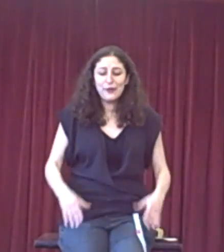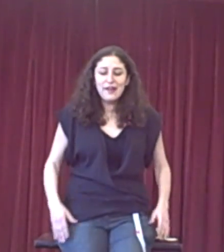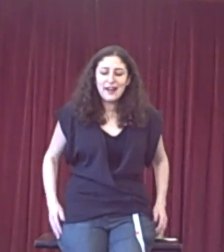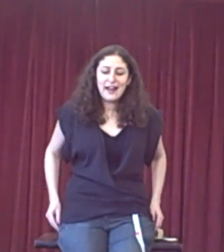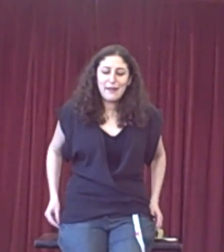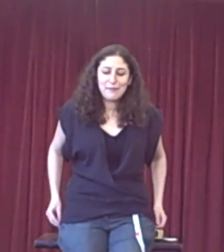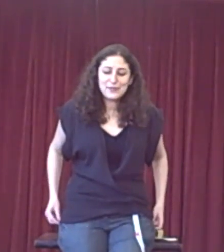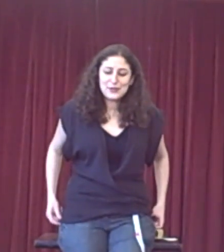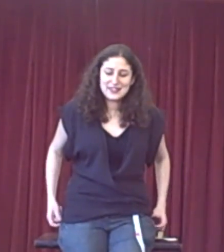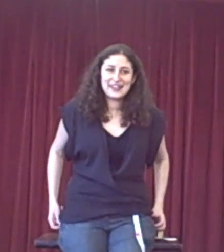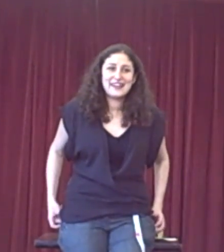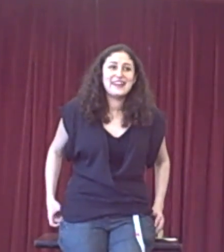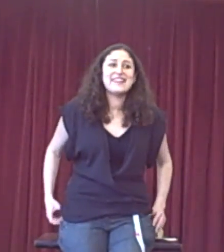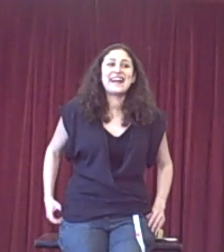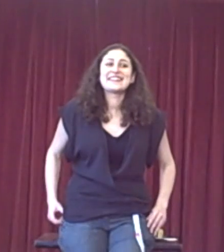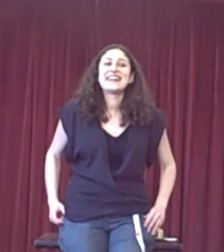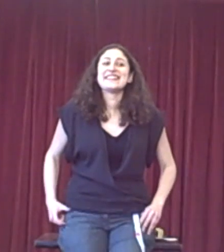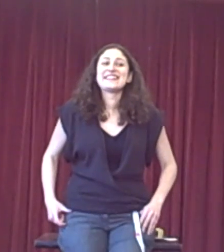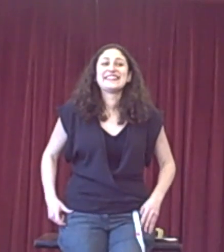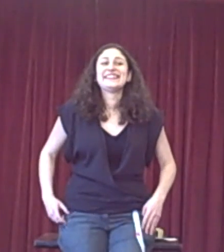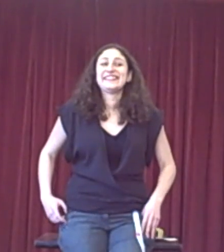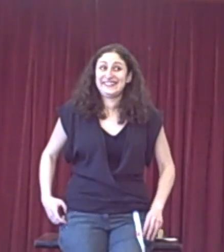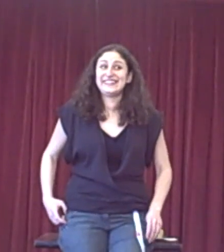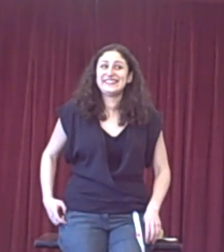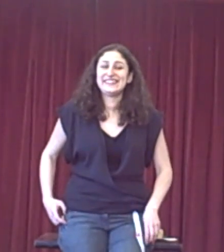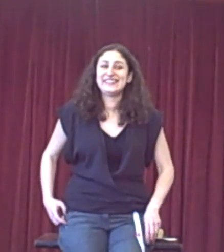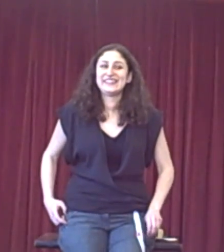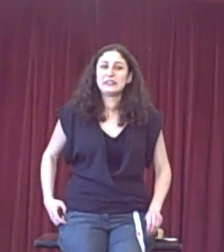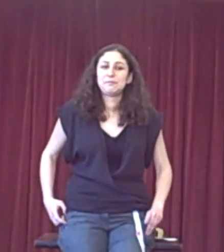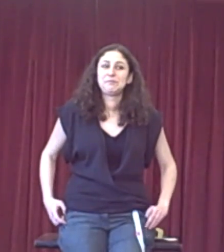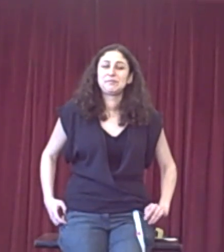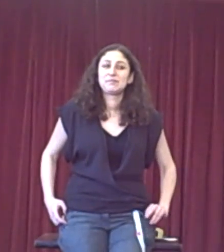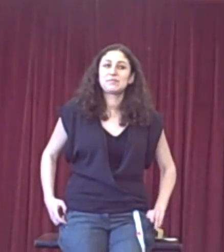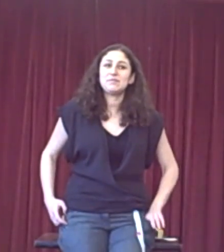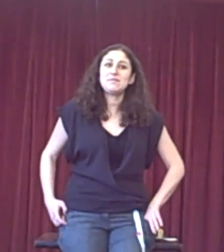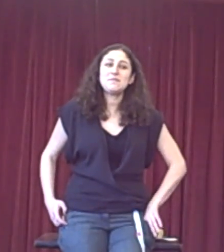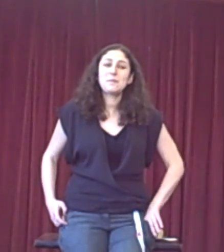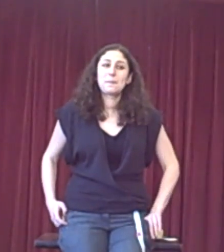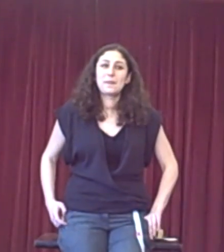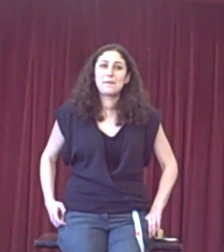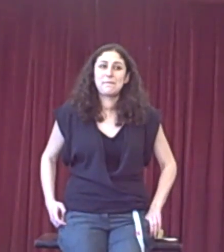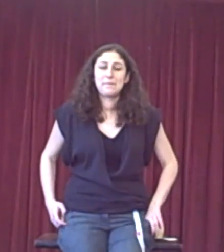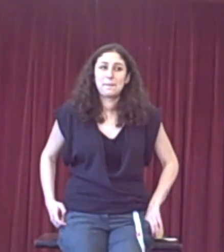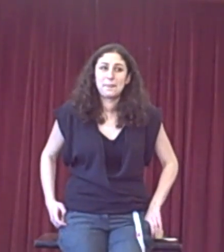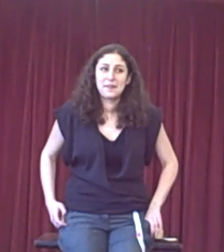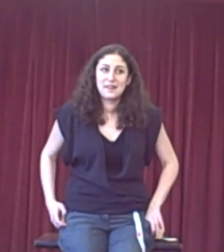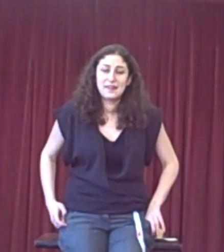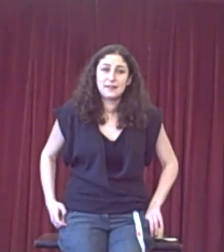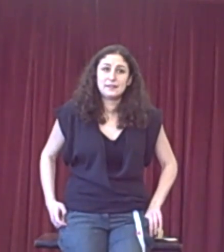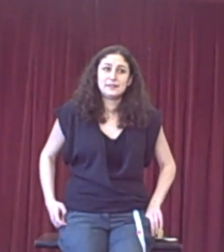using it in that sense. Where's the line between, like, you're about too aggressive?